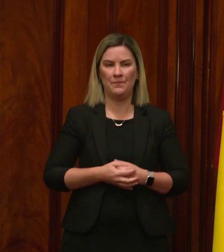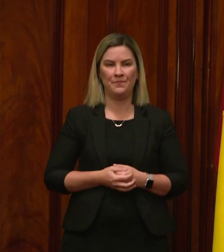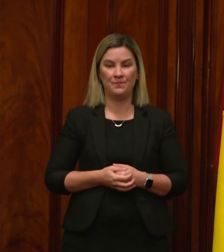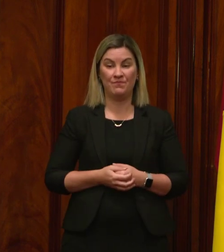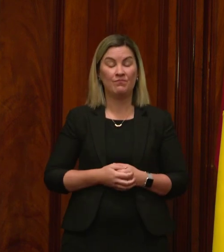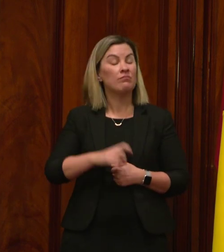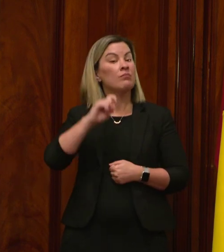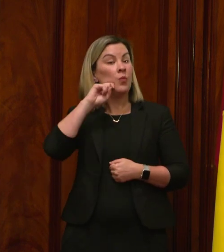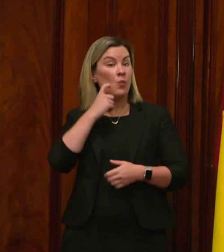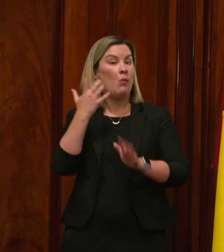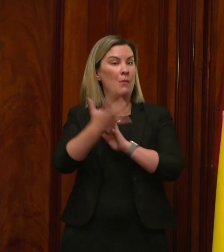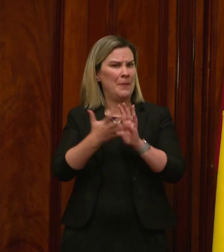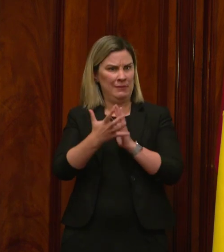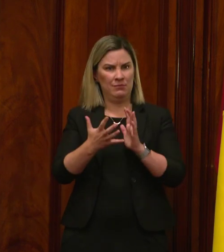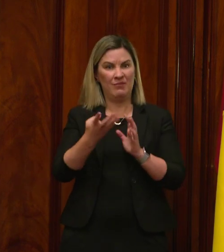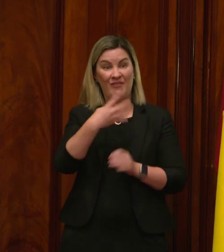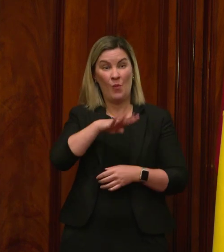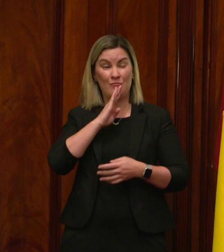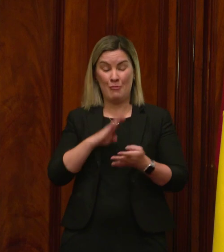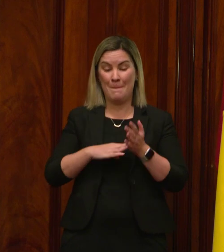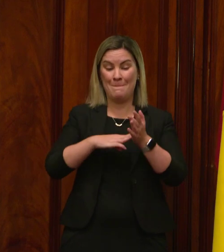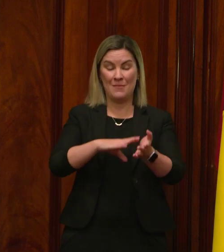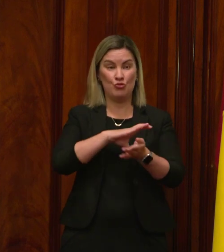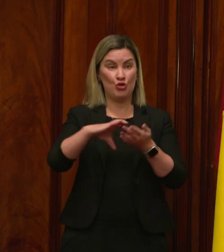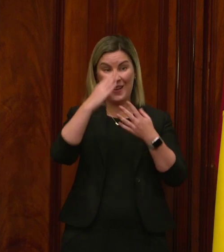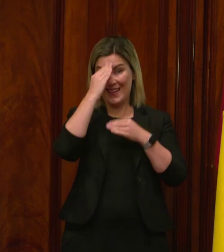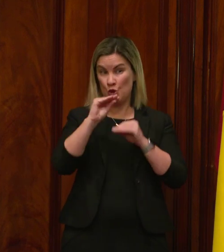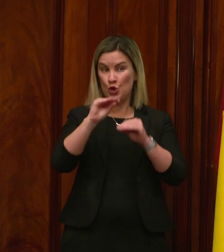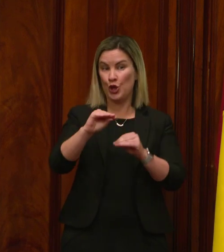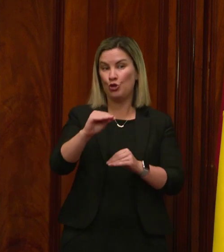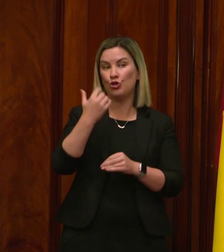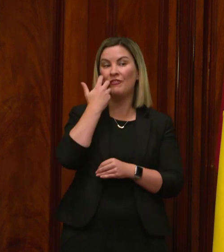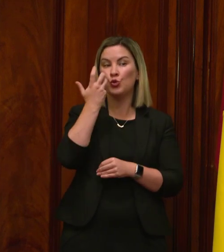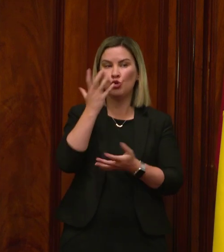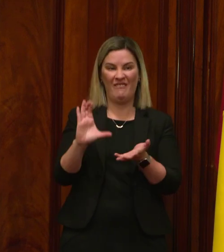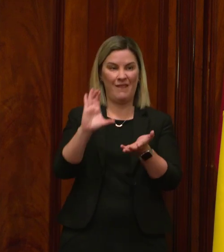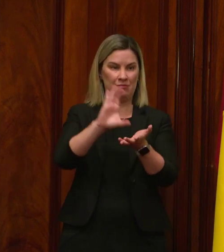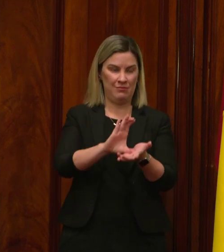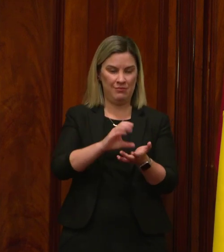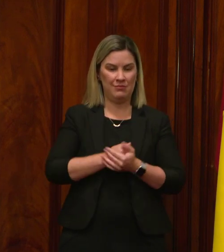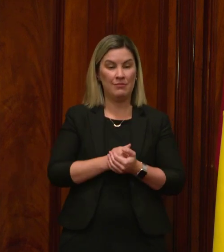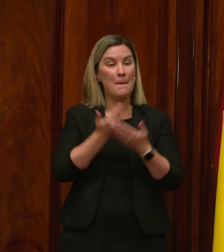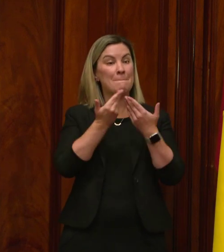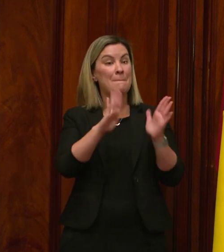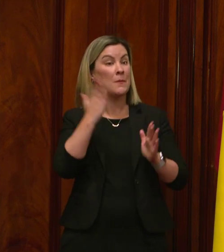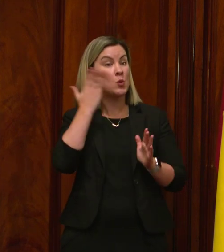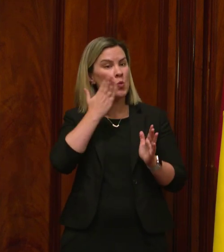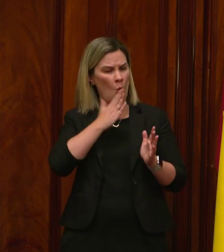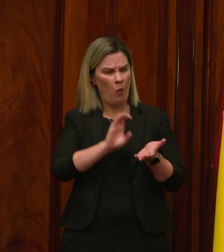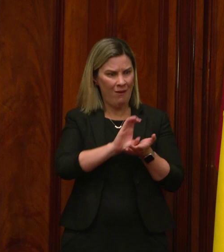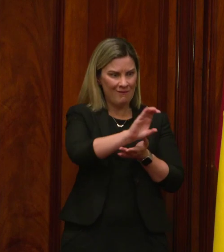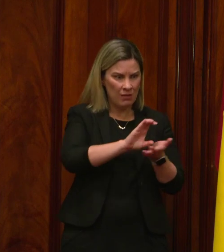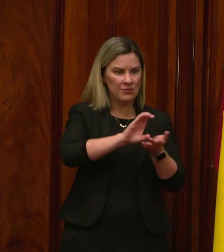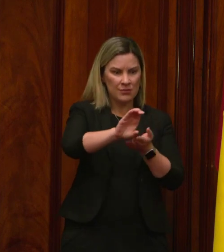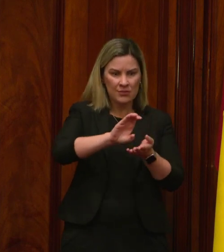new $400 million education future fund. The fund will ensure all public schools receive the funding